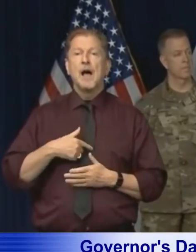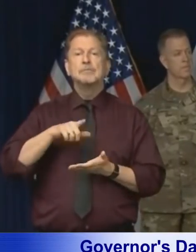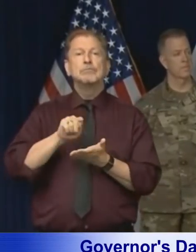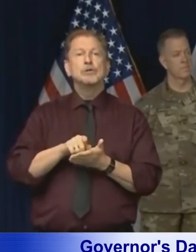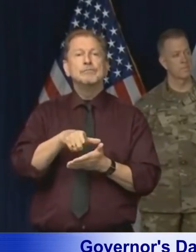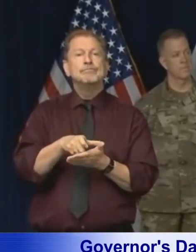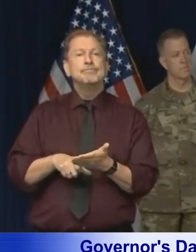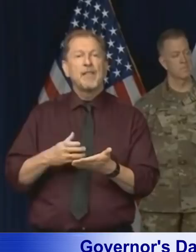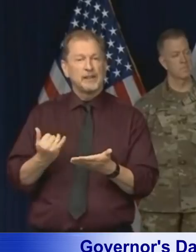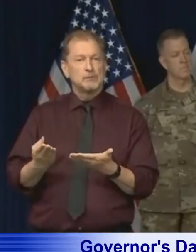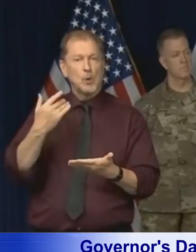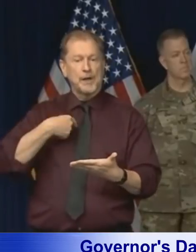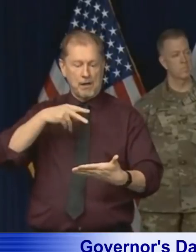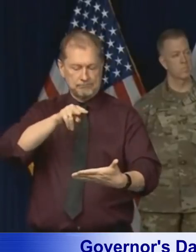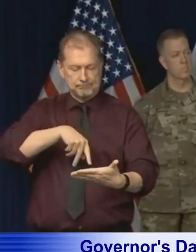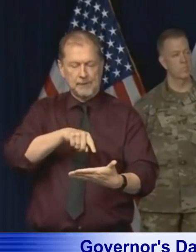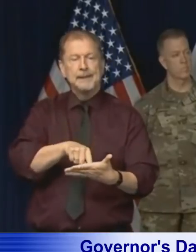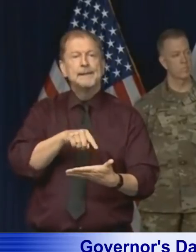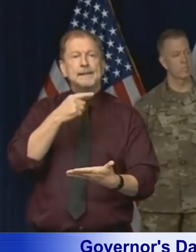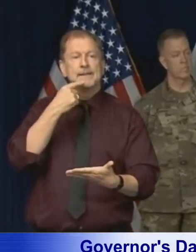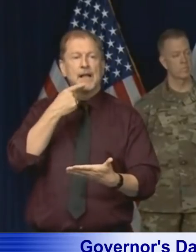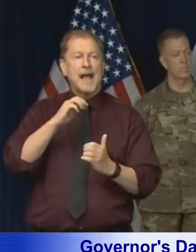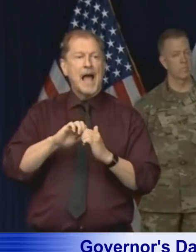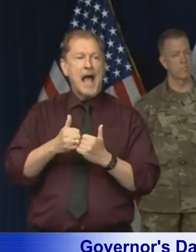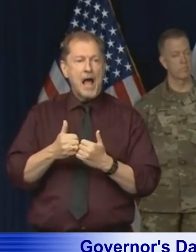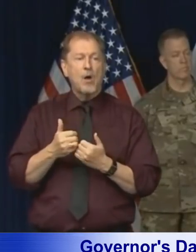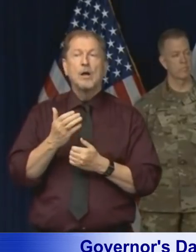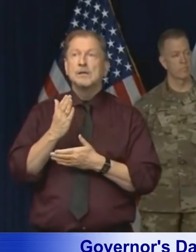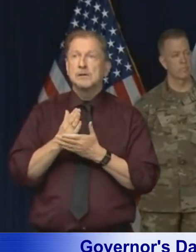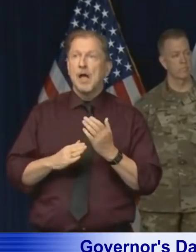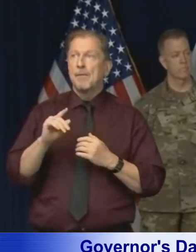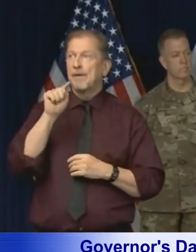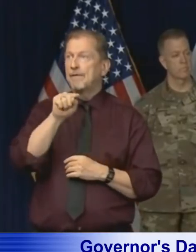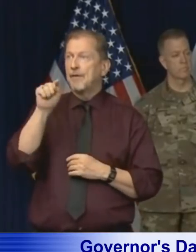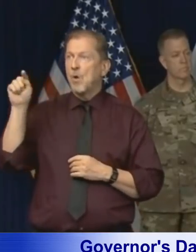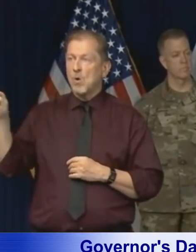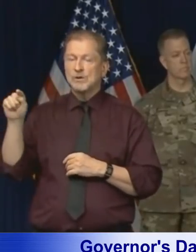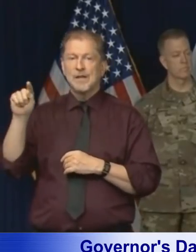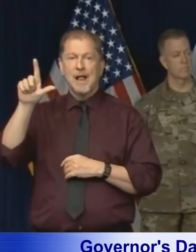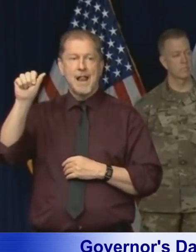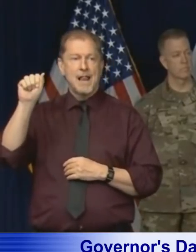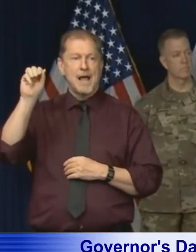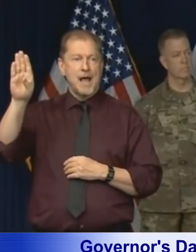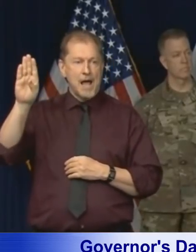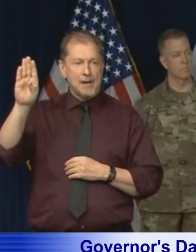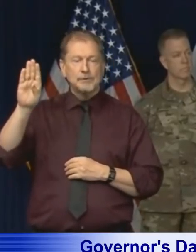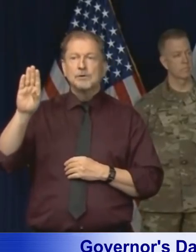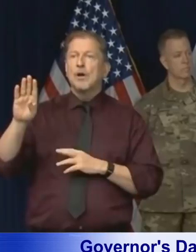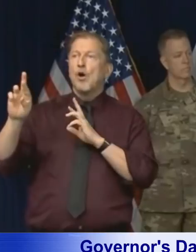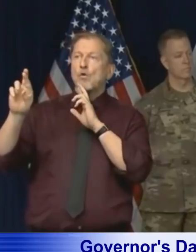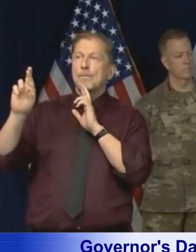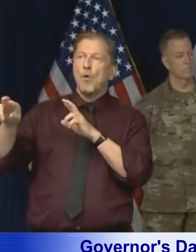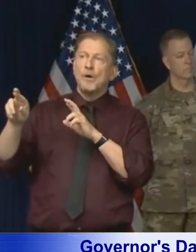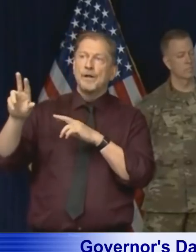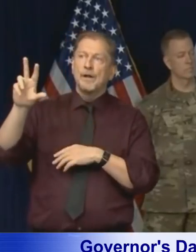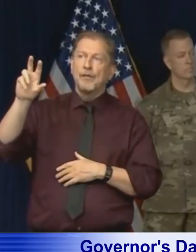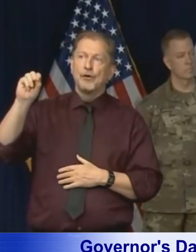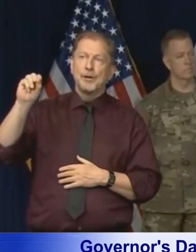morning about how the commercial labs actually are reporting 30% fewer